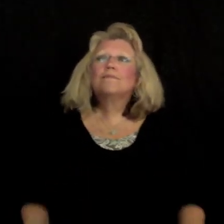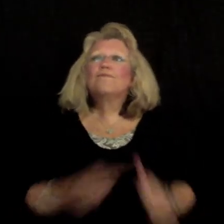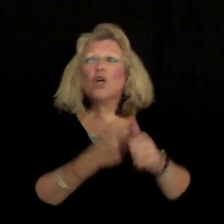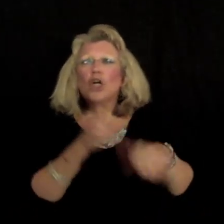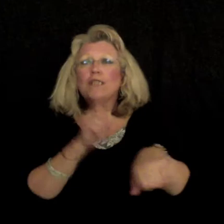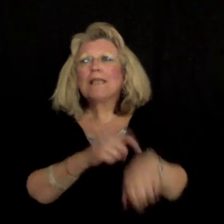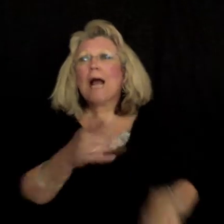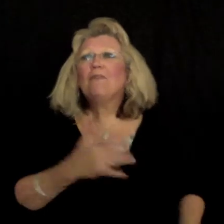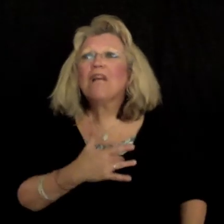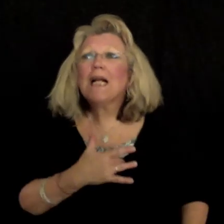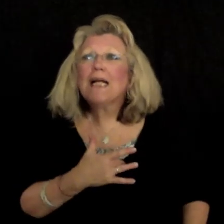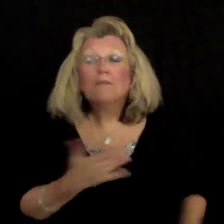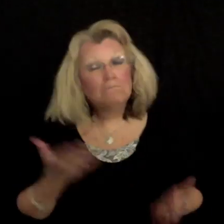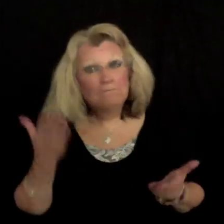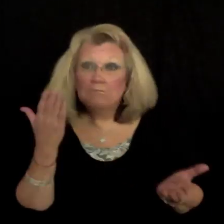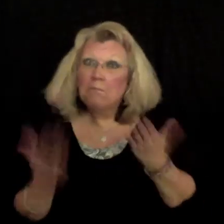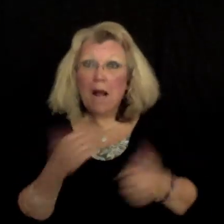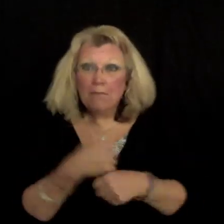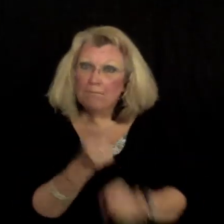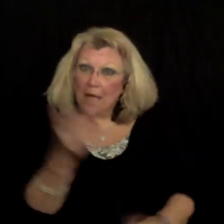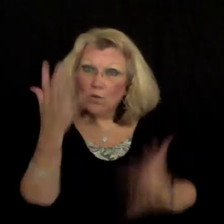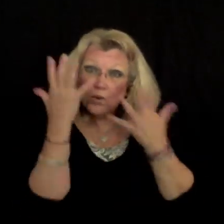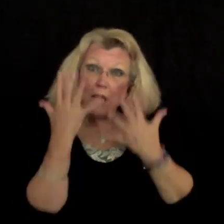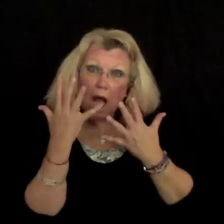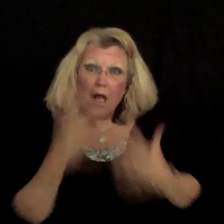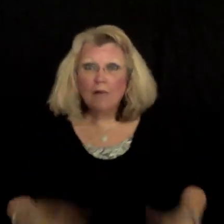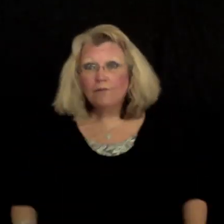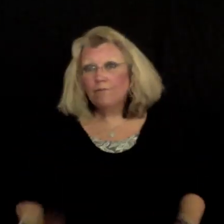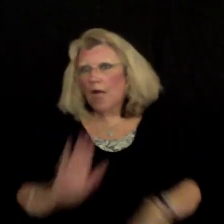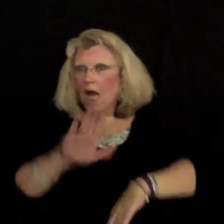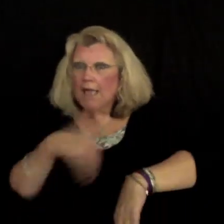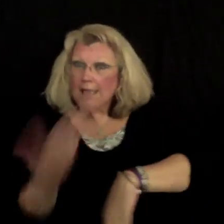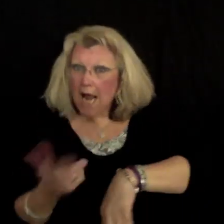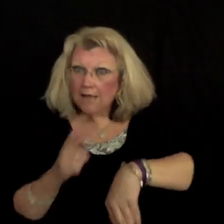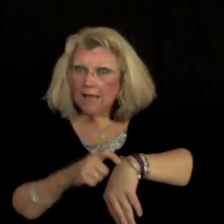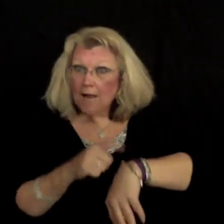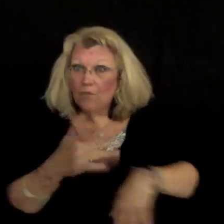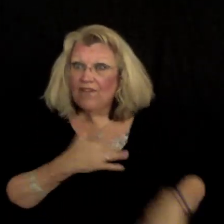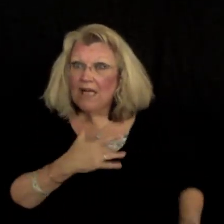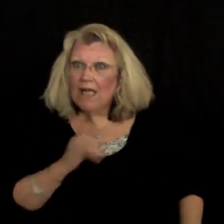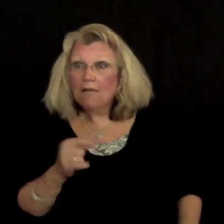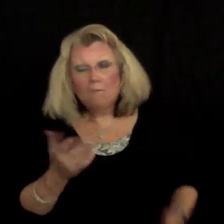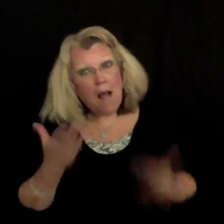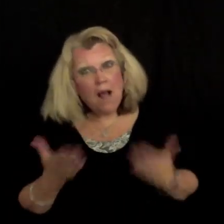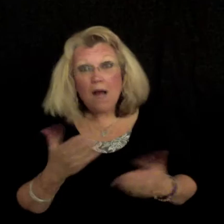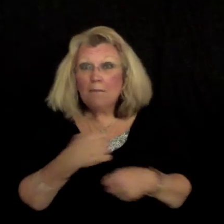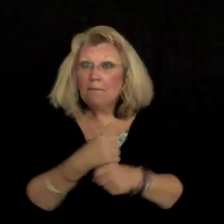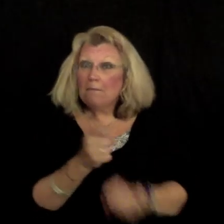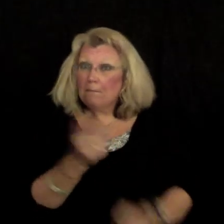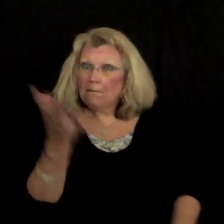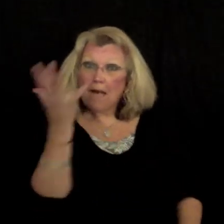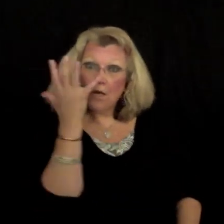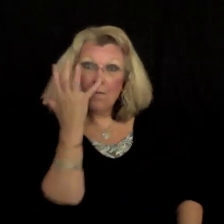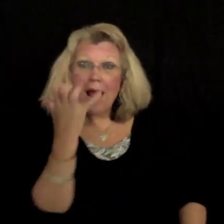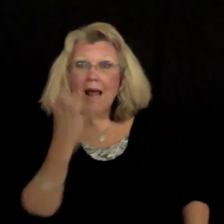It's time and it's may make me sad Next time you see me, they may make me mad